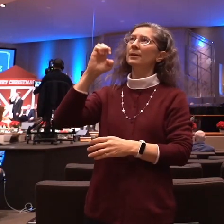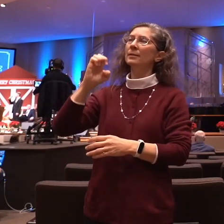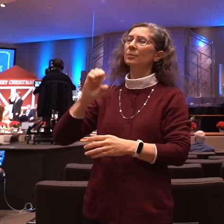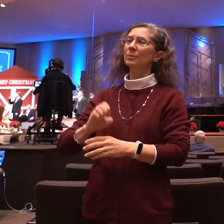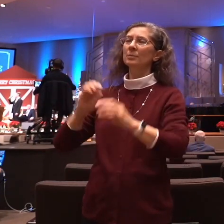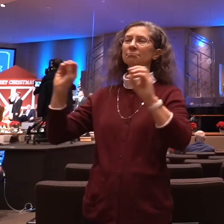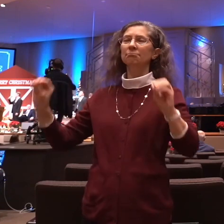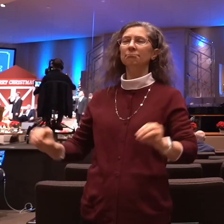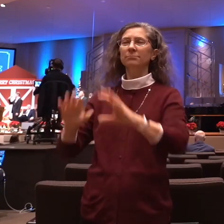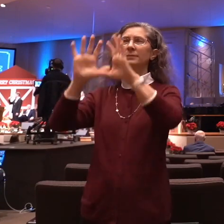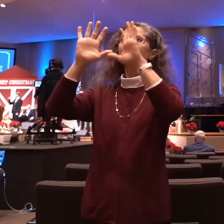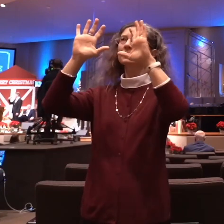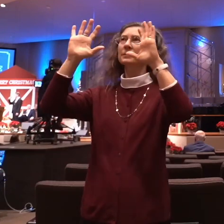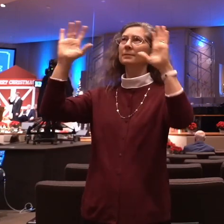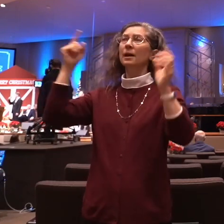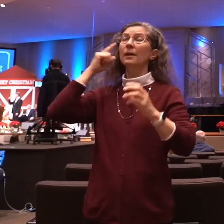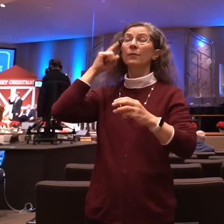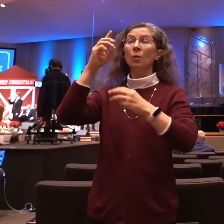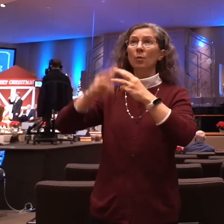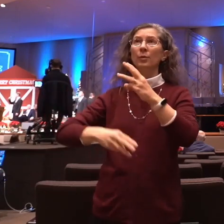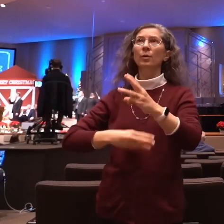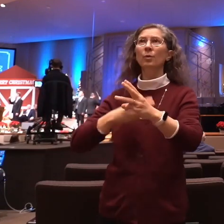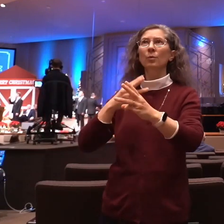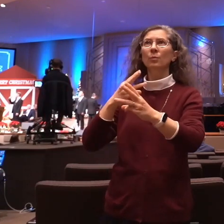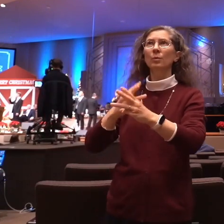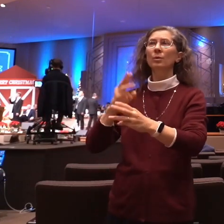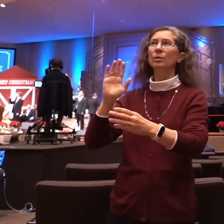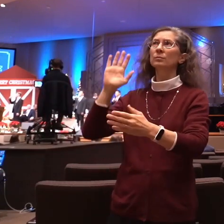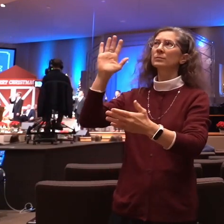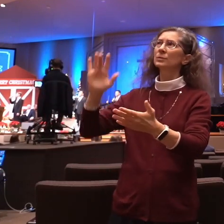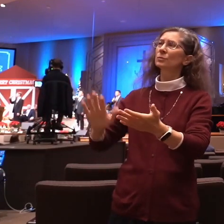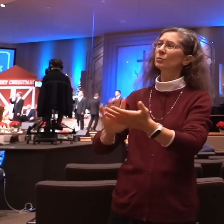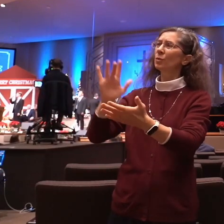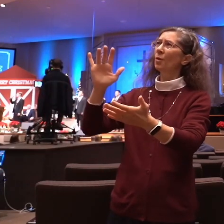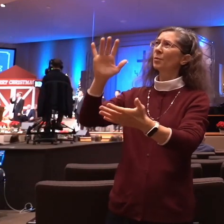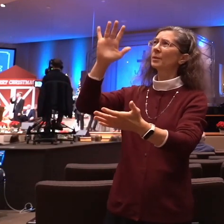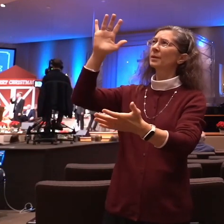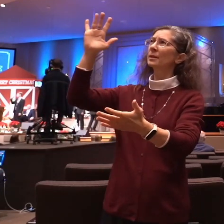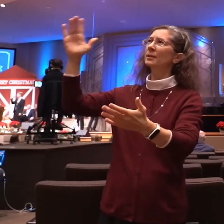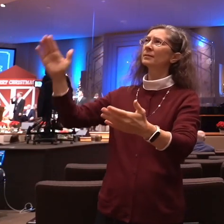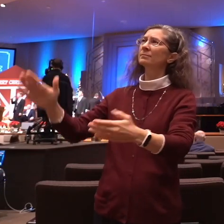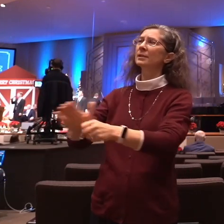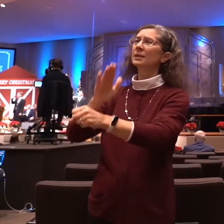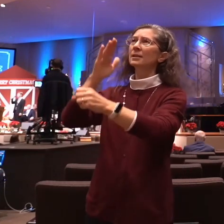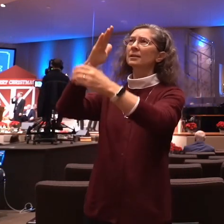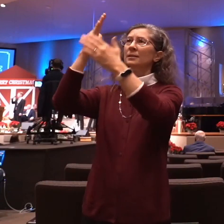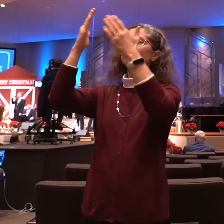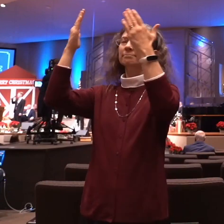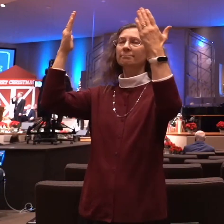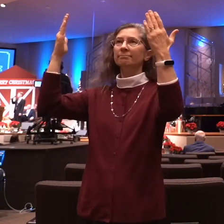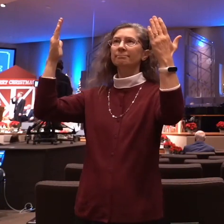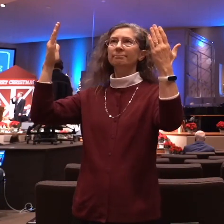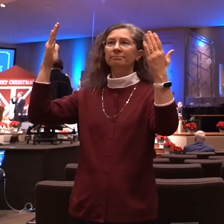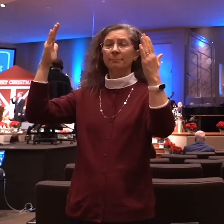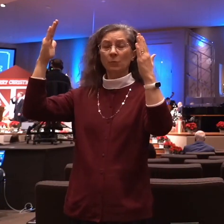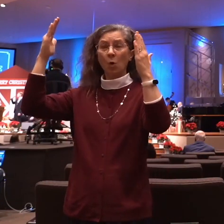world The glory of heaven Oh, hope has a name